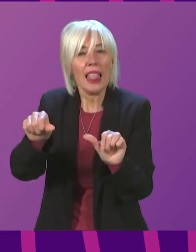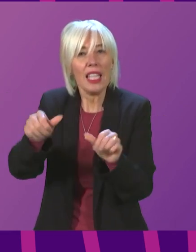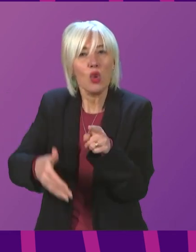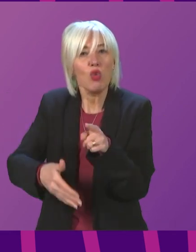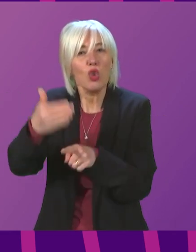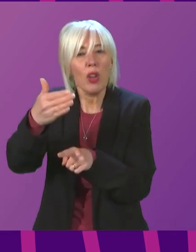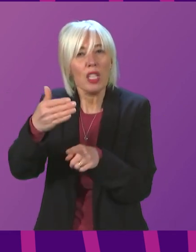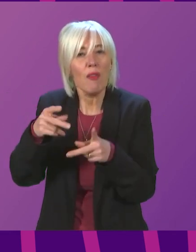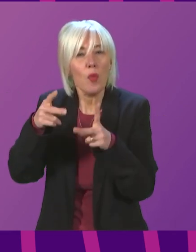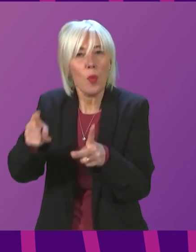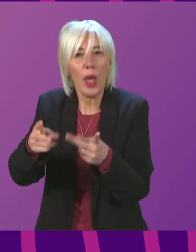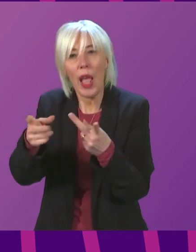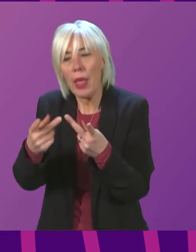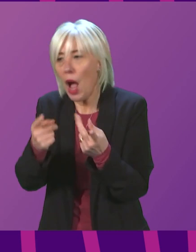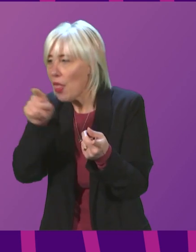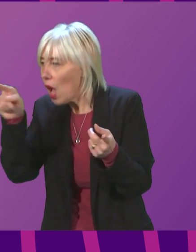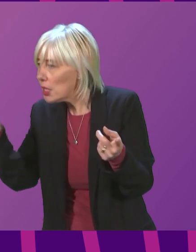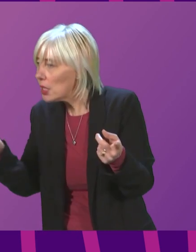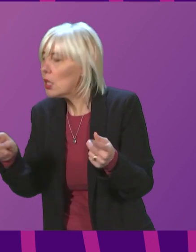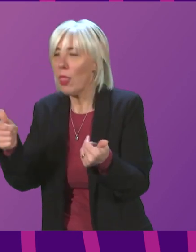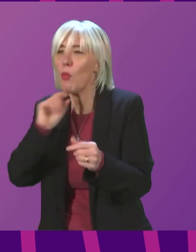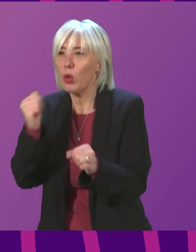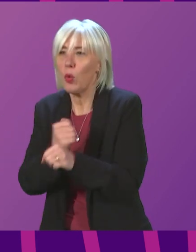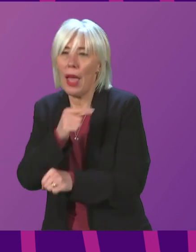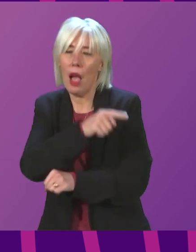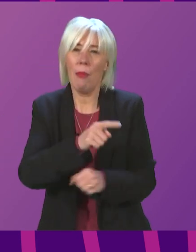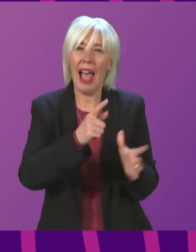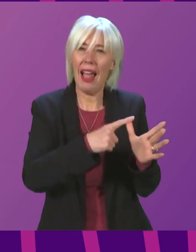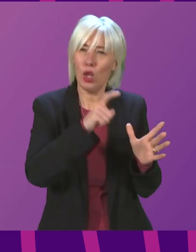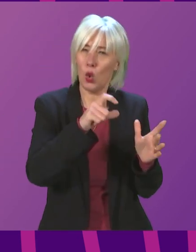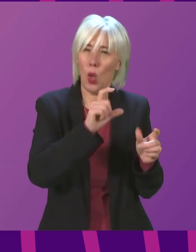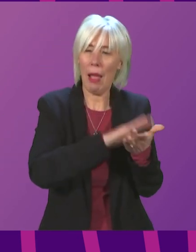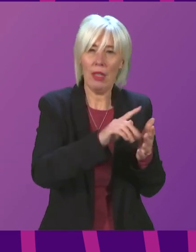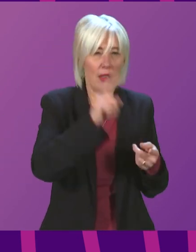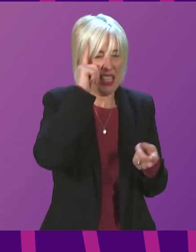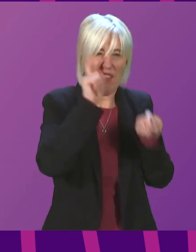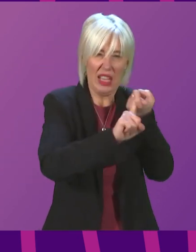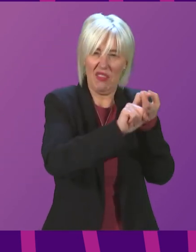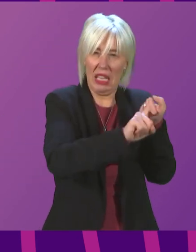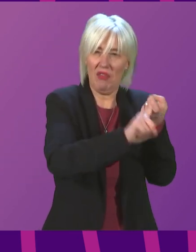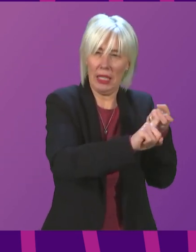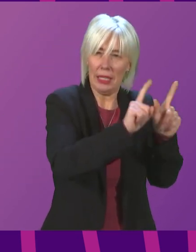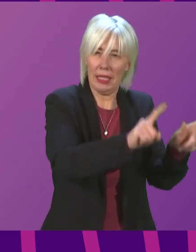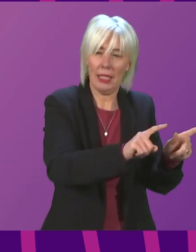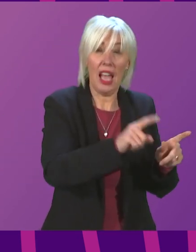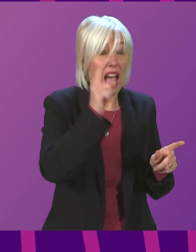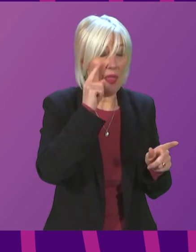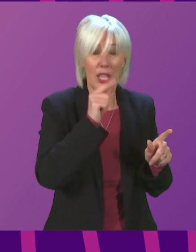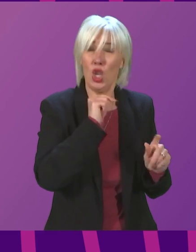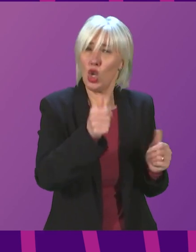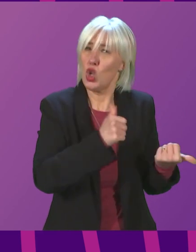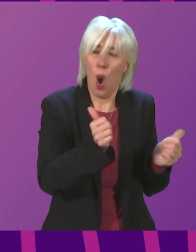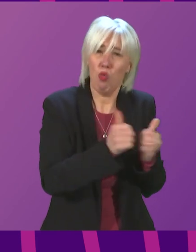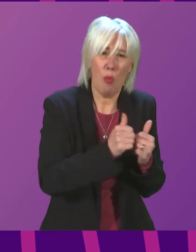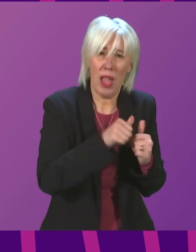than other measures, then we will consider that. Alex Cole-Hamilton takes a fixed ideological position, which I think in the face of an infectious virus is not